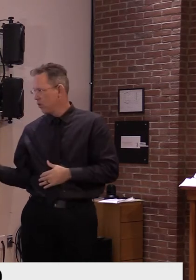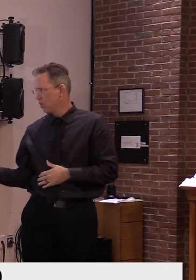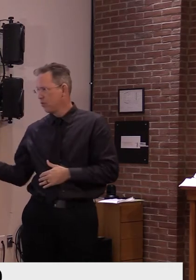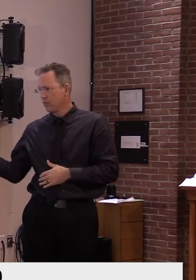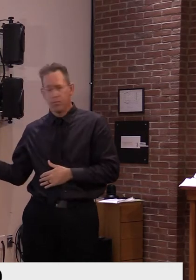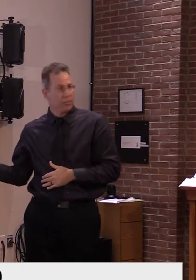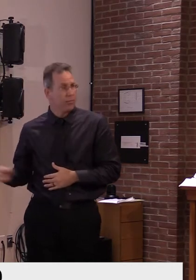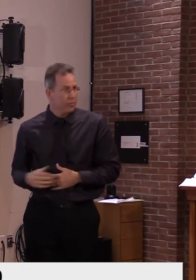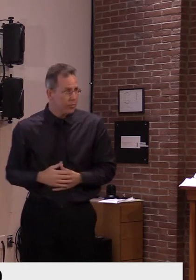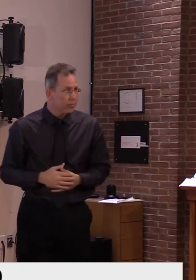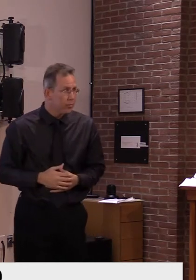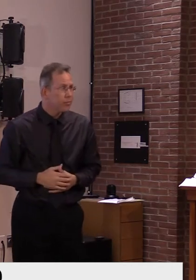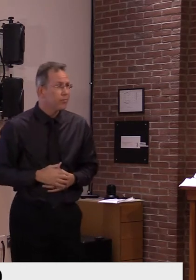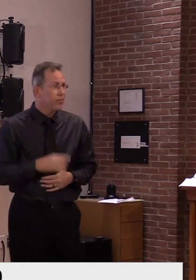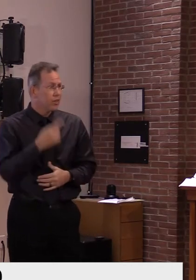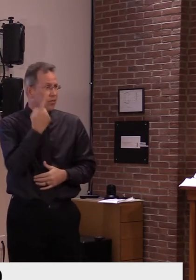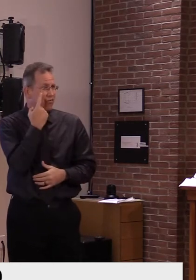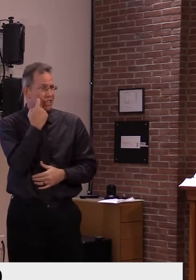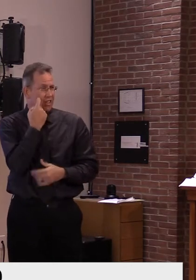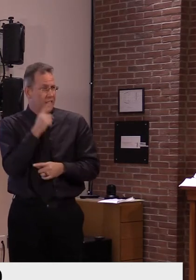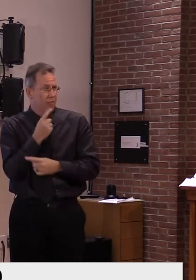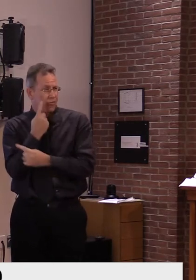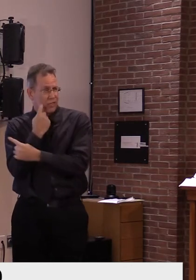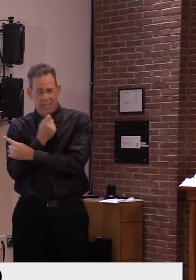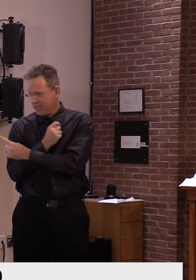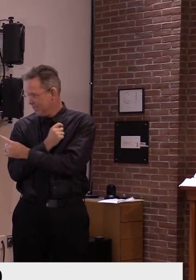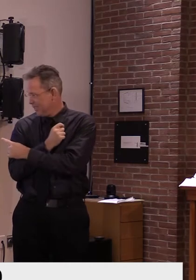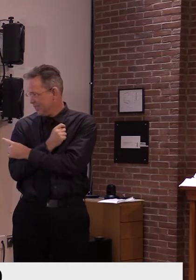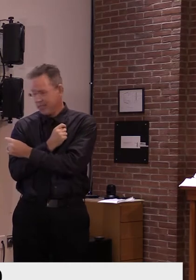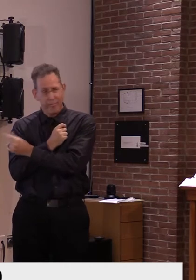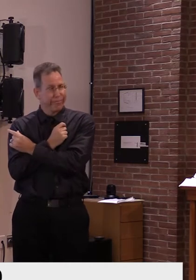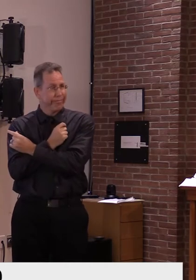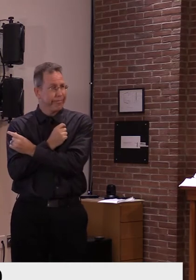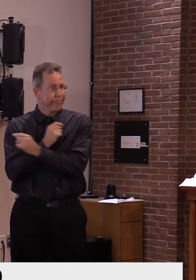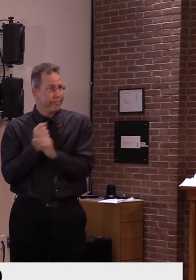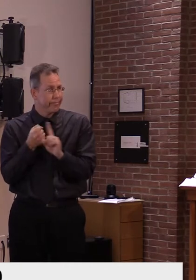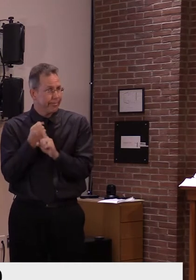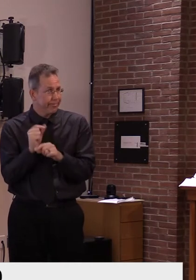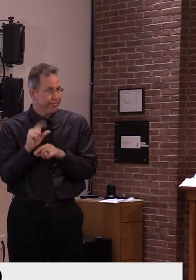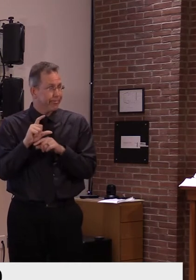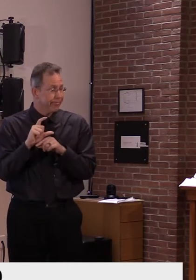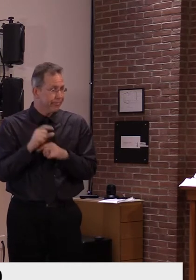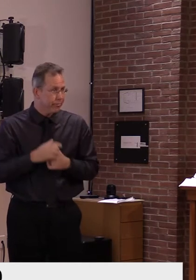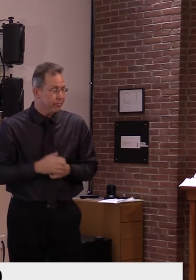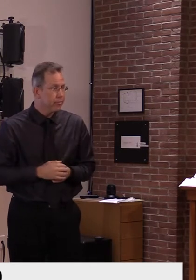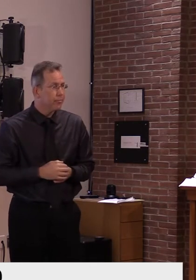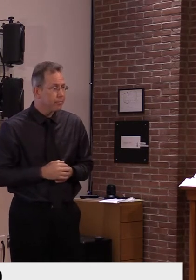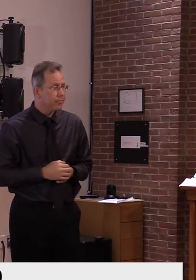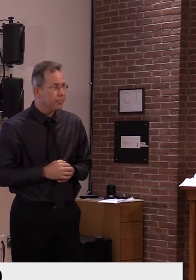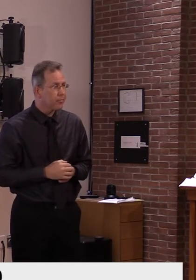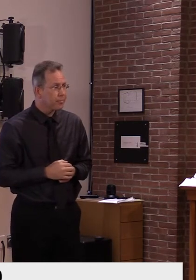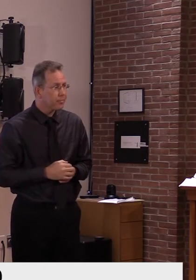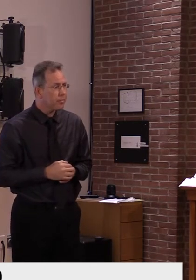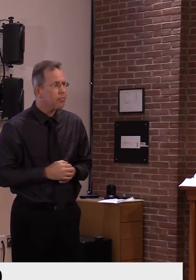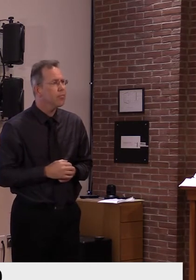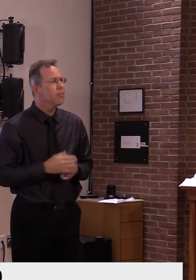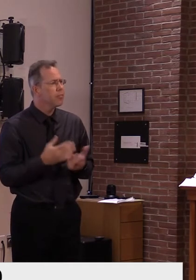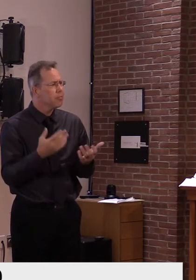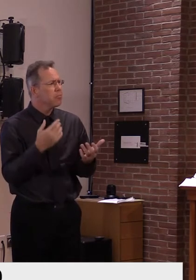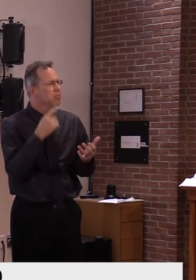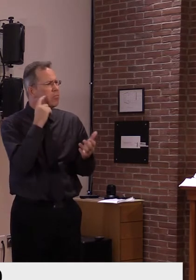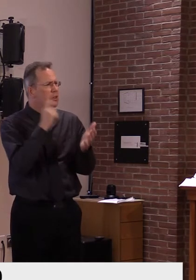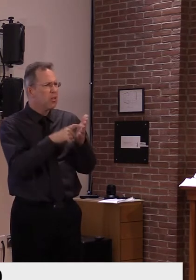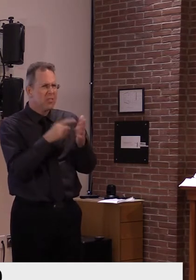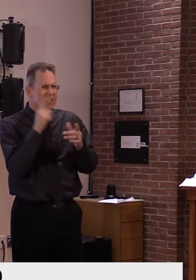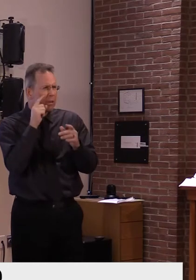the last week or so. So certainly each one of these upticks mirrors each other to some degree in terms of